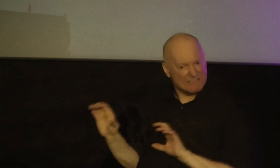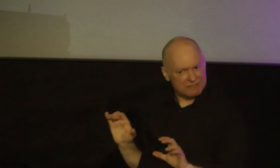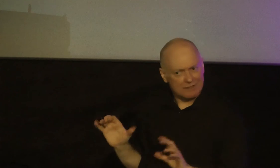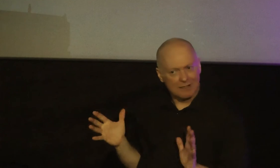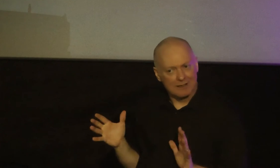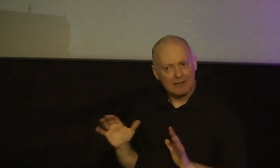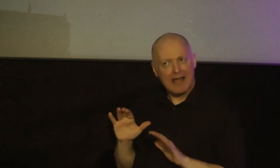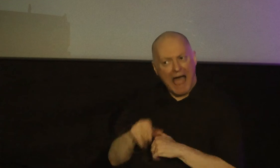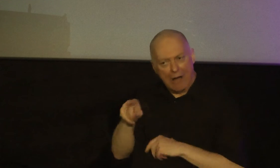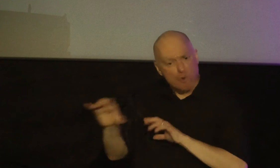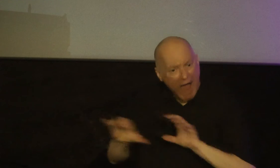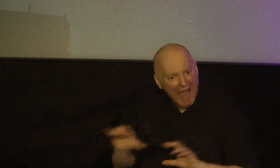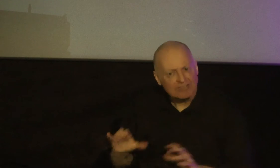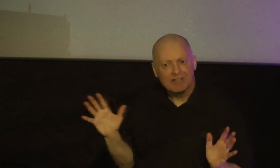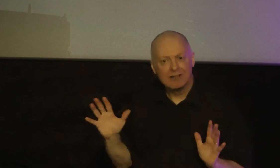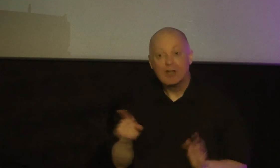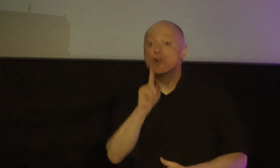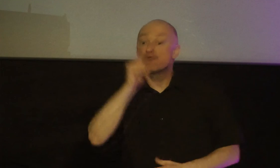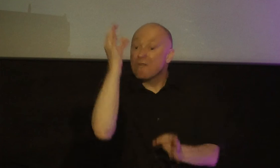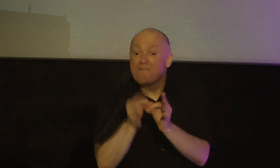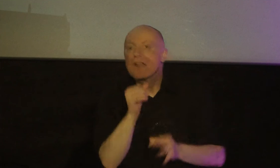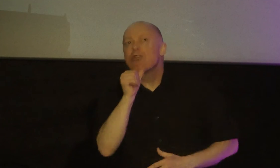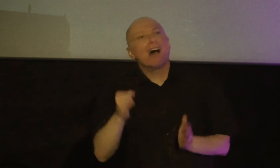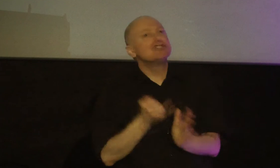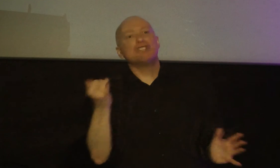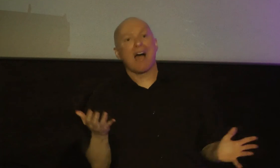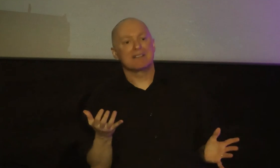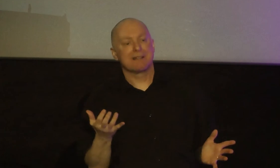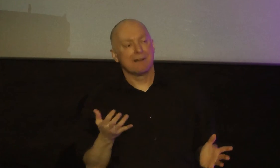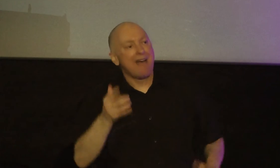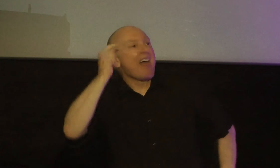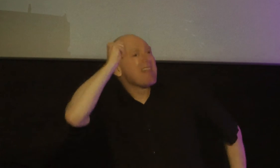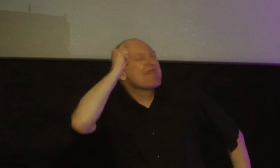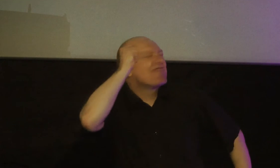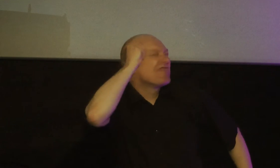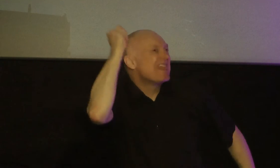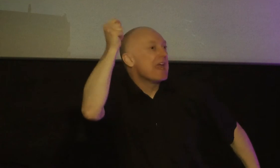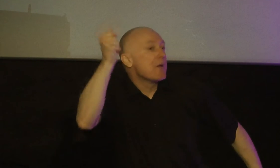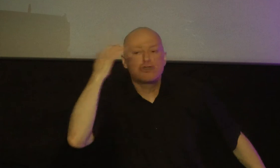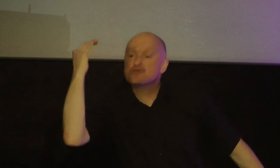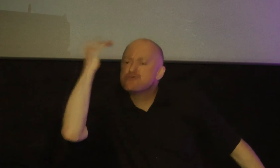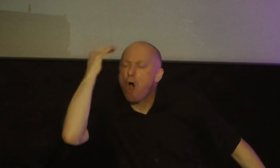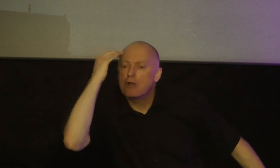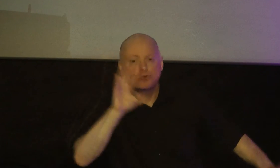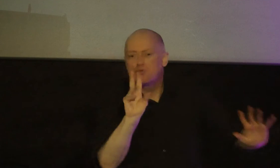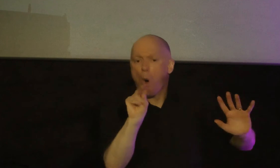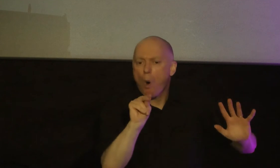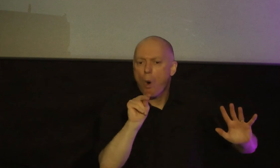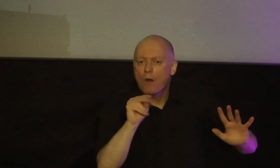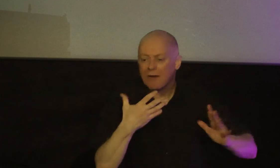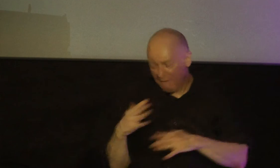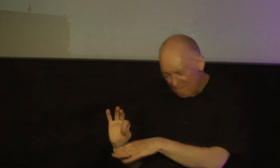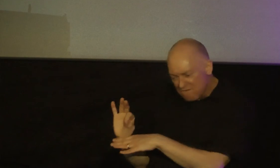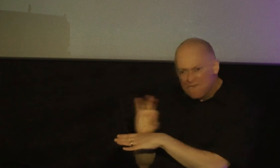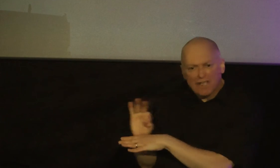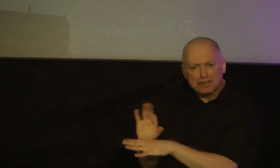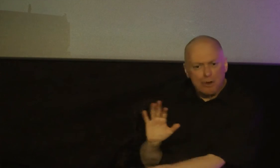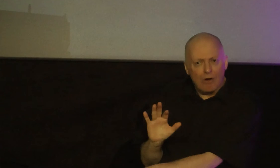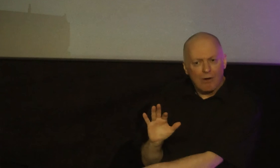it's how you act true faith is not just theoretical abstract knowledge it's functional it's a working